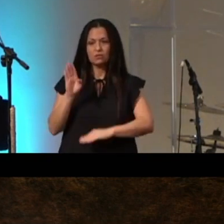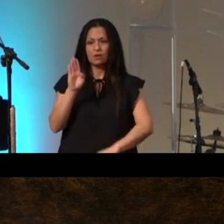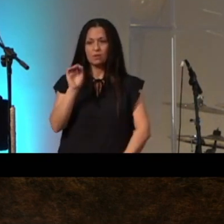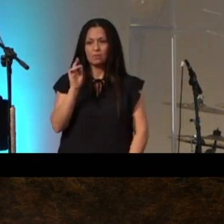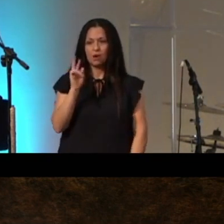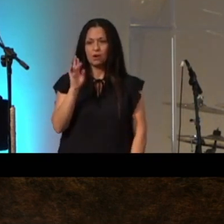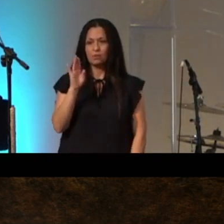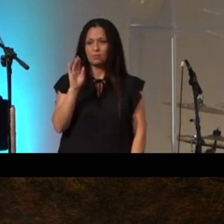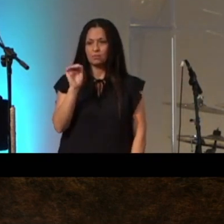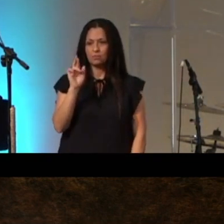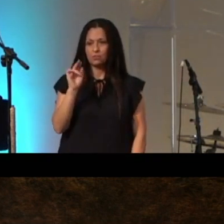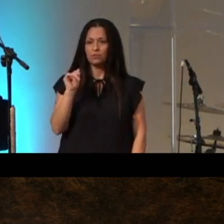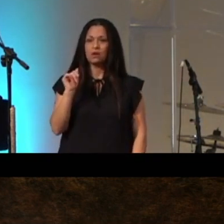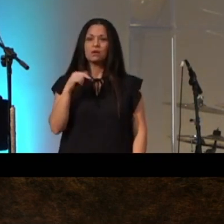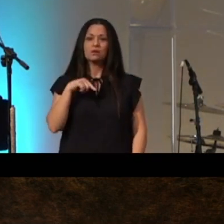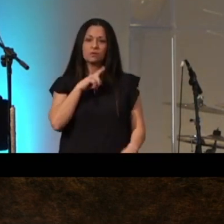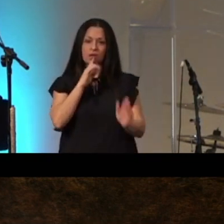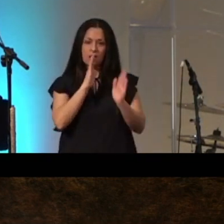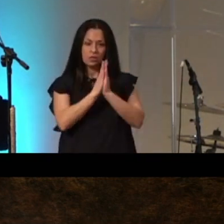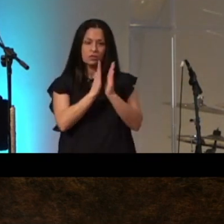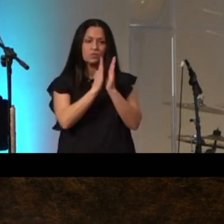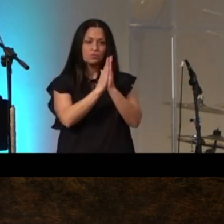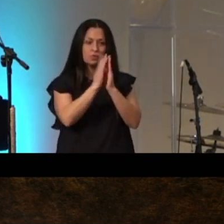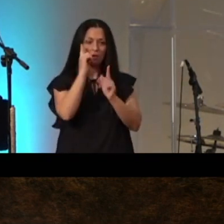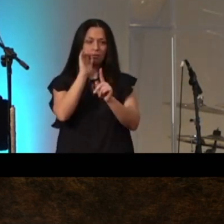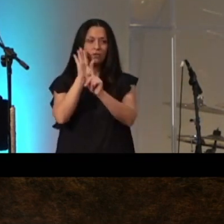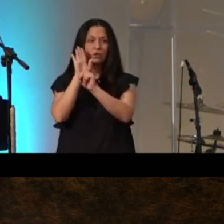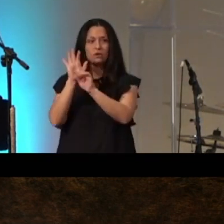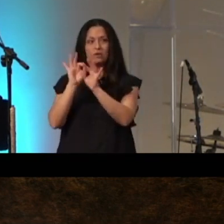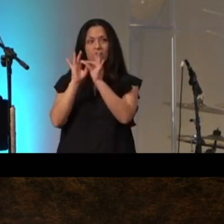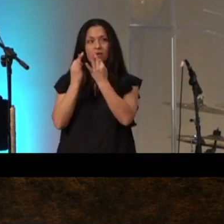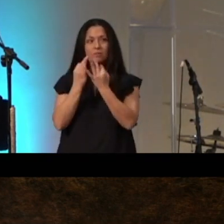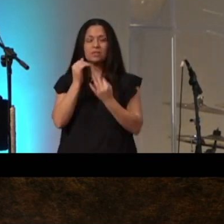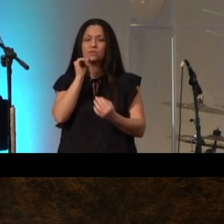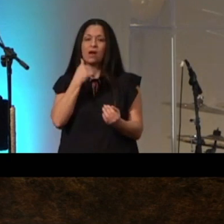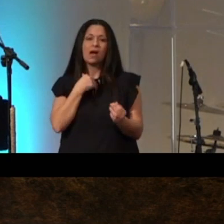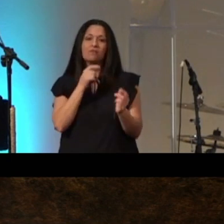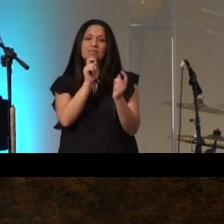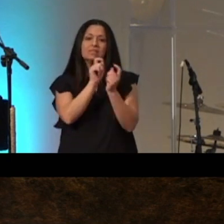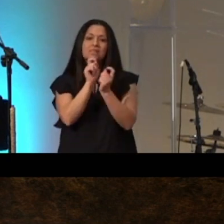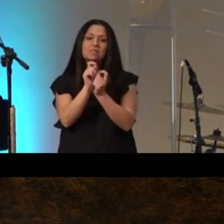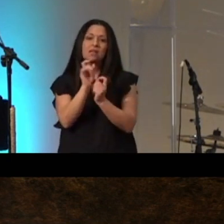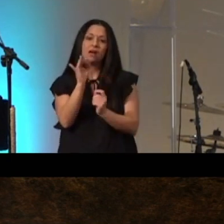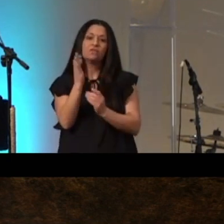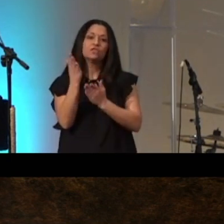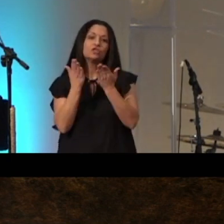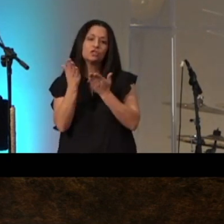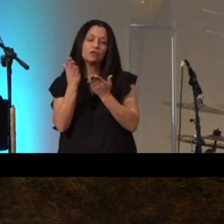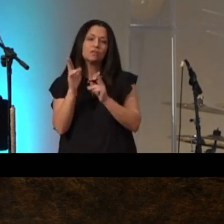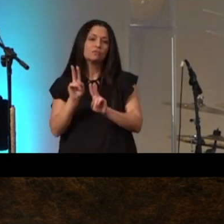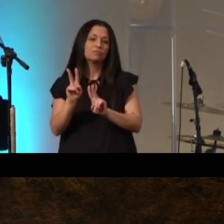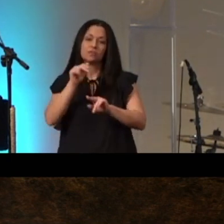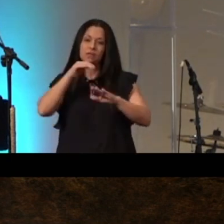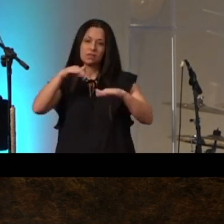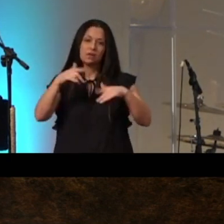pray for her family we don't have details yet of uh of a service um and so let me let me pray now